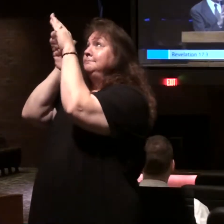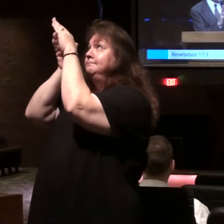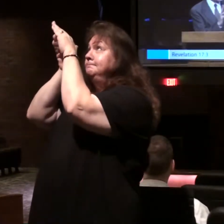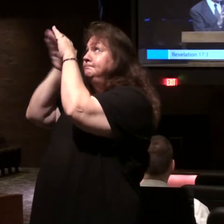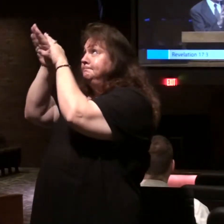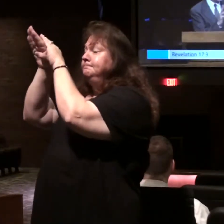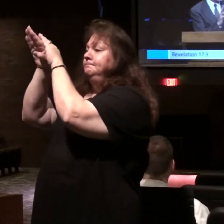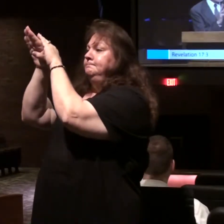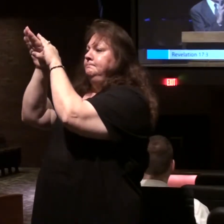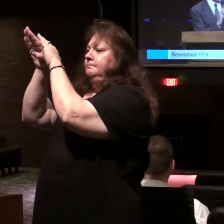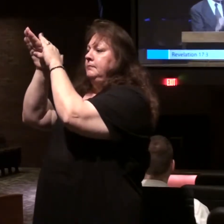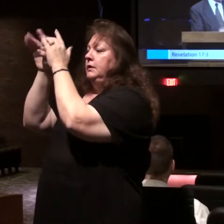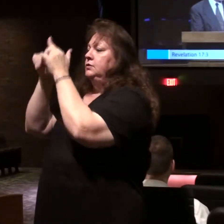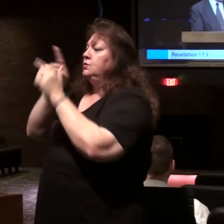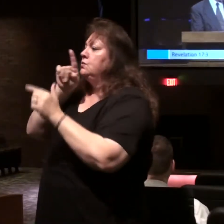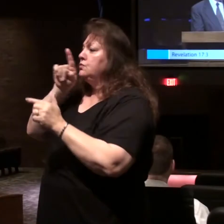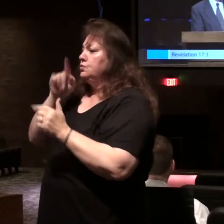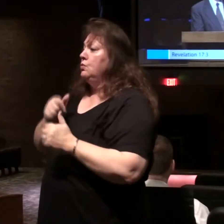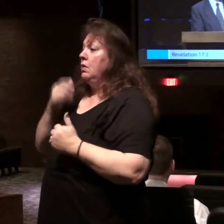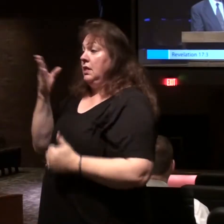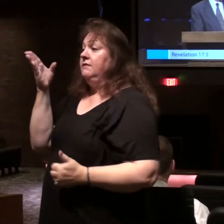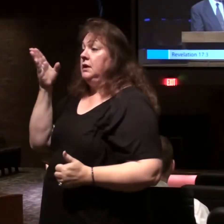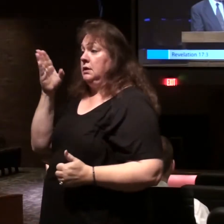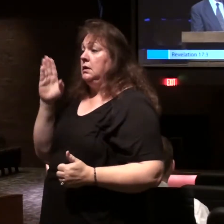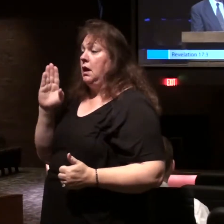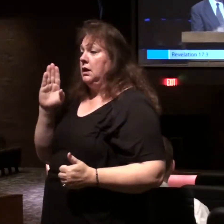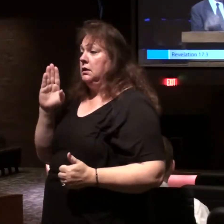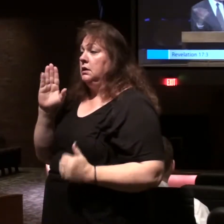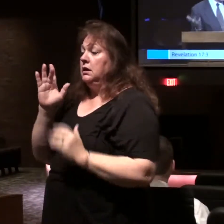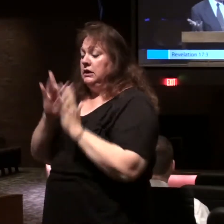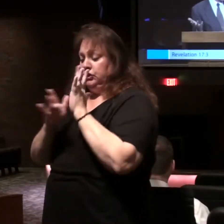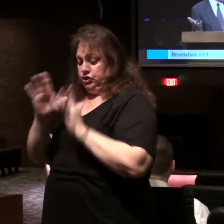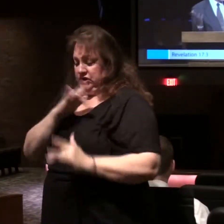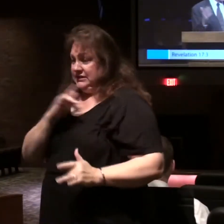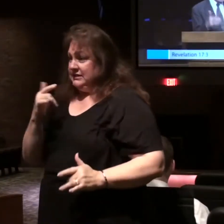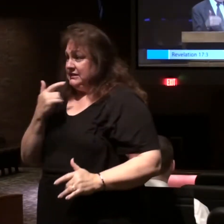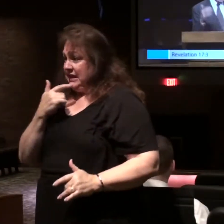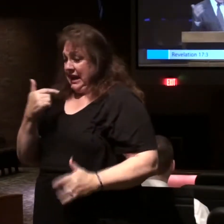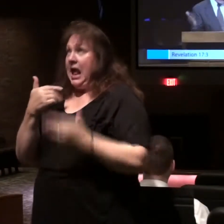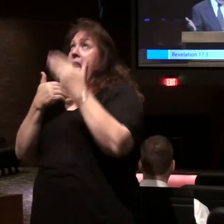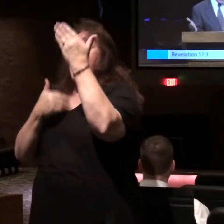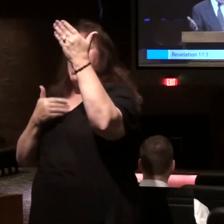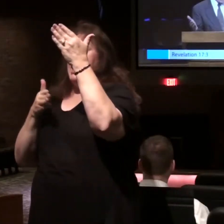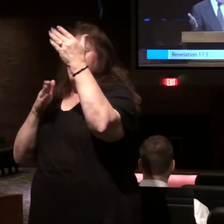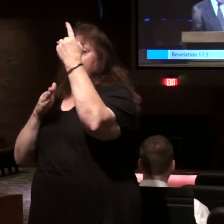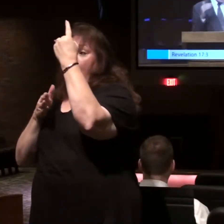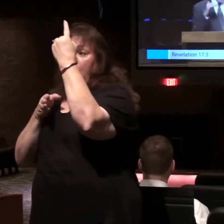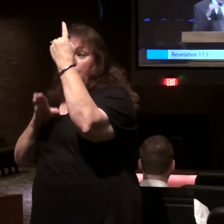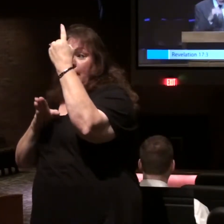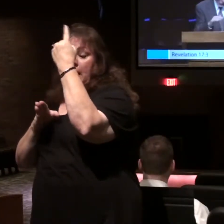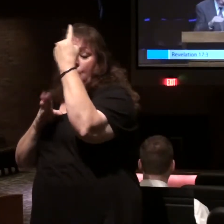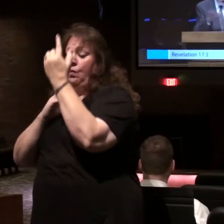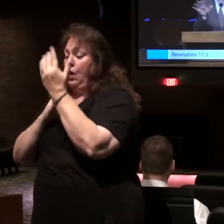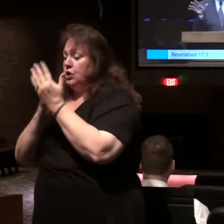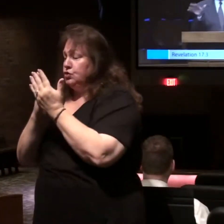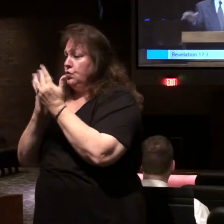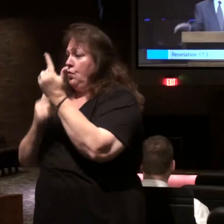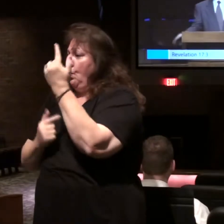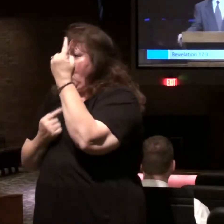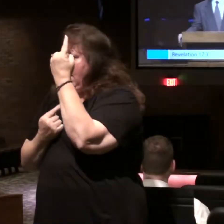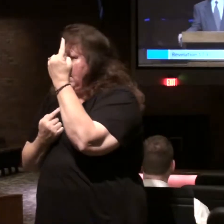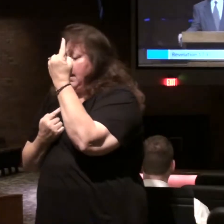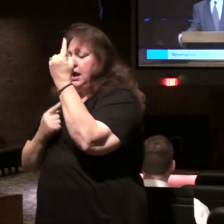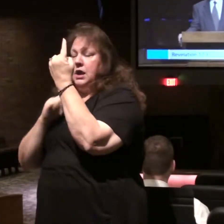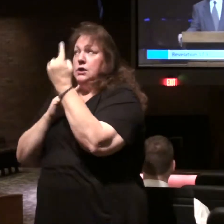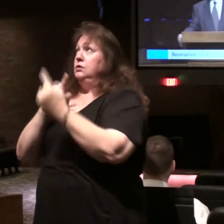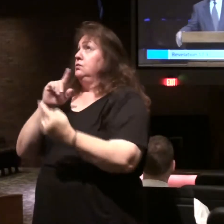to the true and living God. Jesus said, am the way, the truth, and the life. No one comes to the